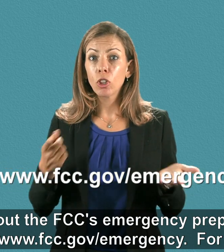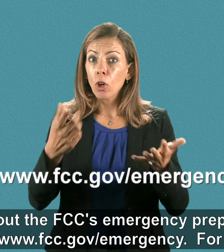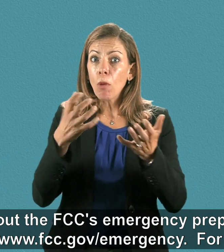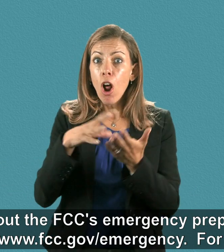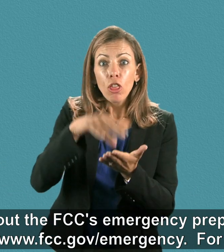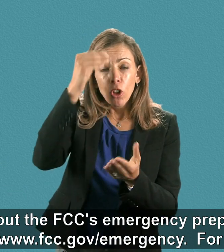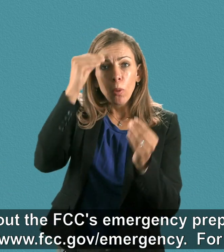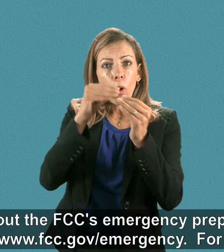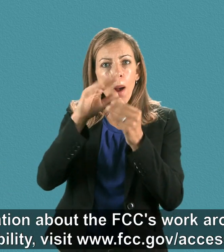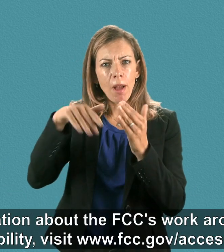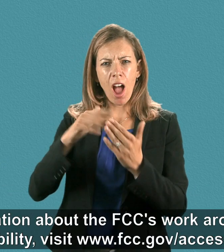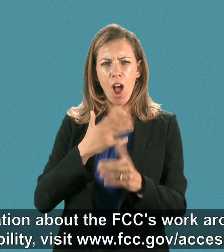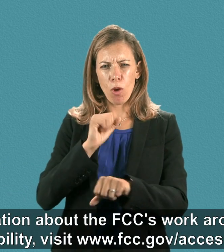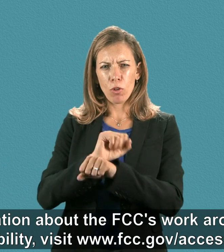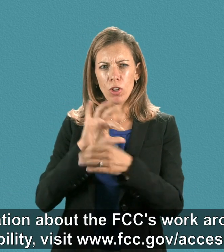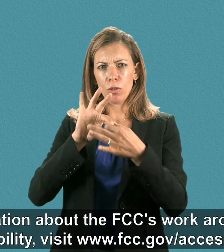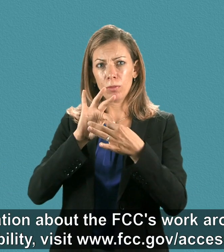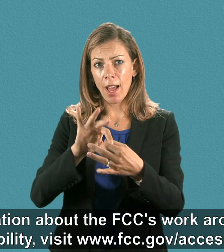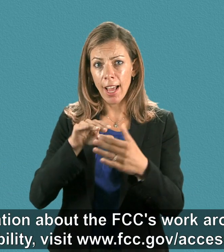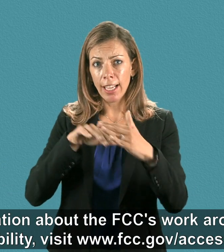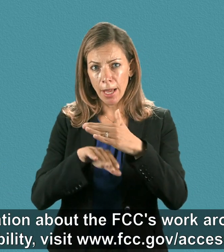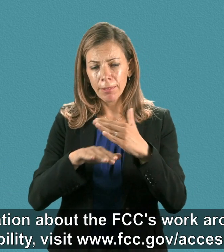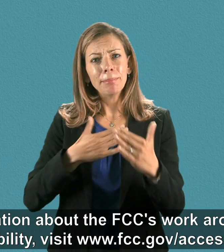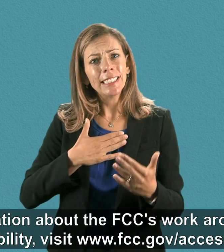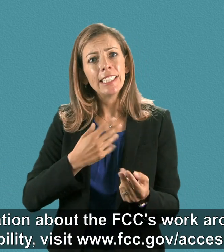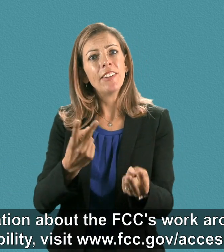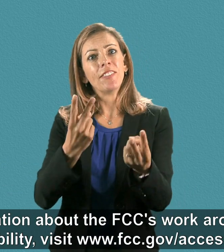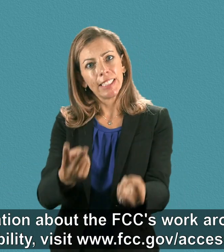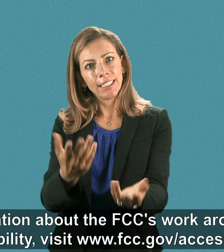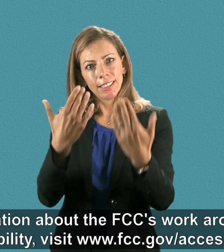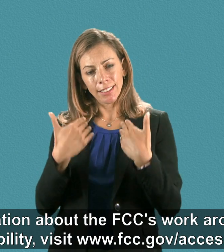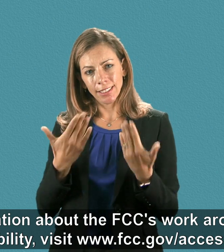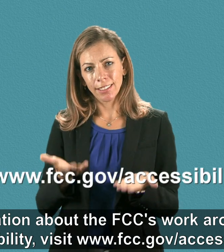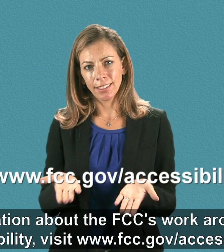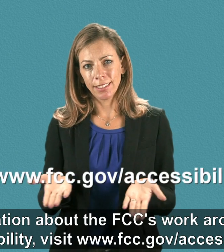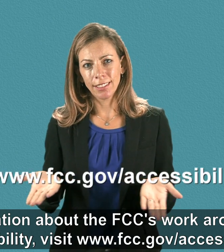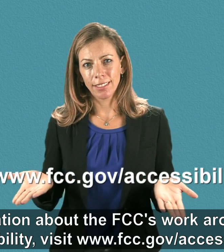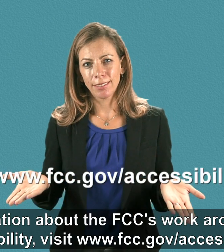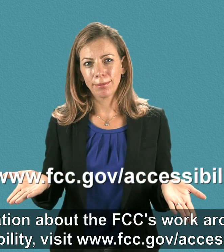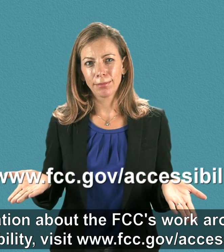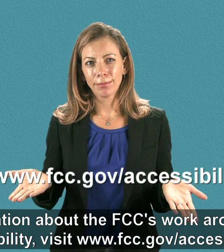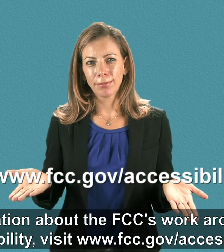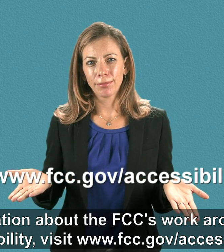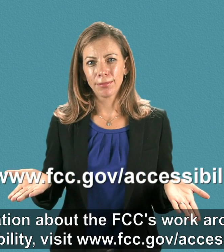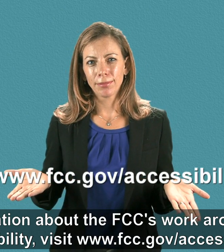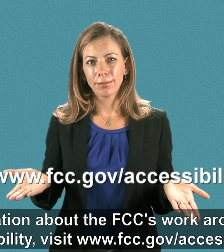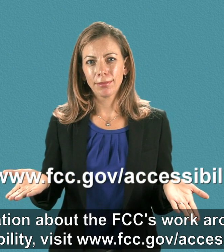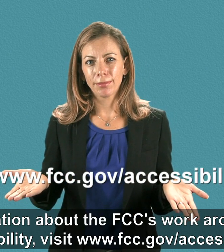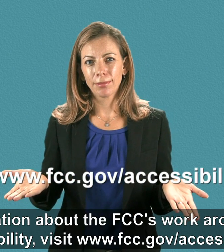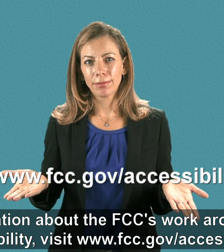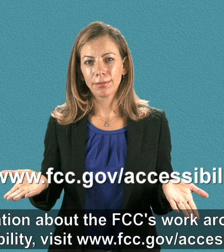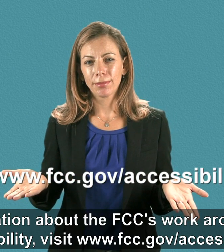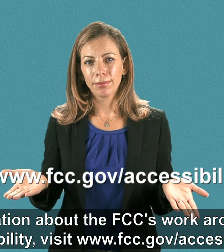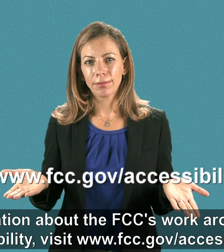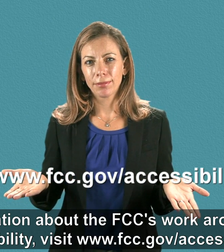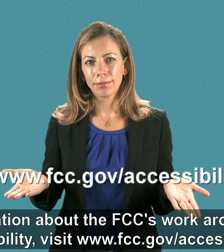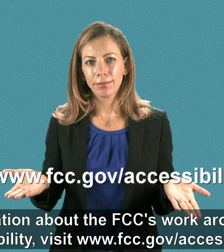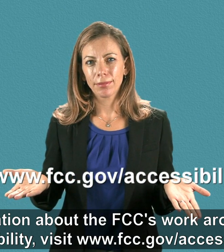For more information about the FCC's work around accessibility, visit www.fcc.gov